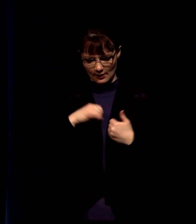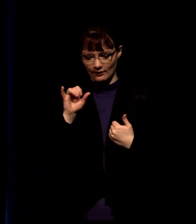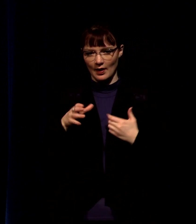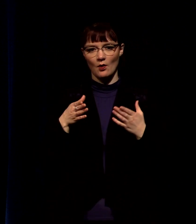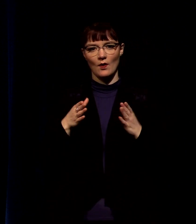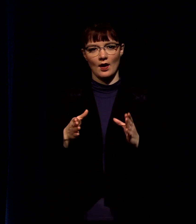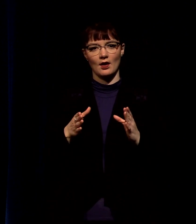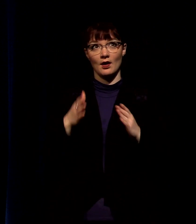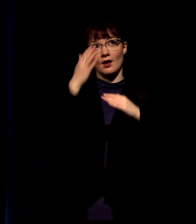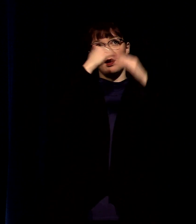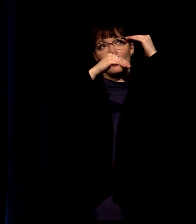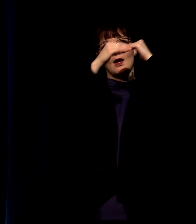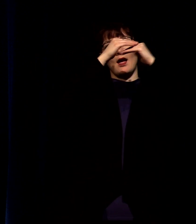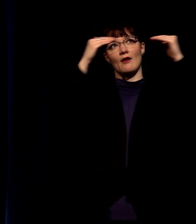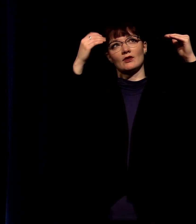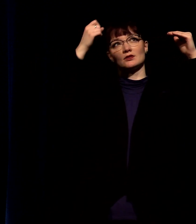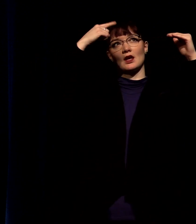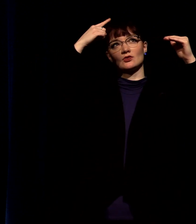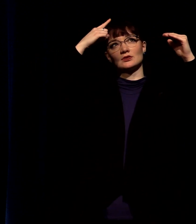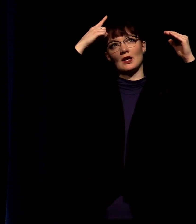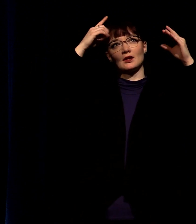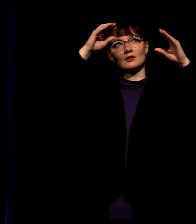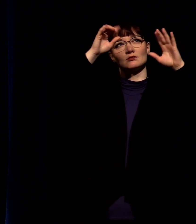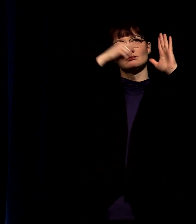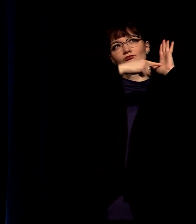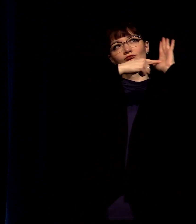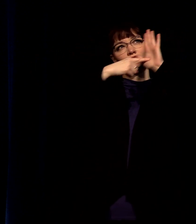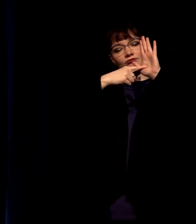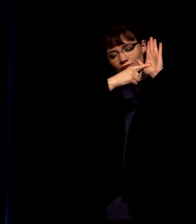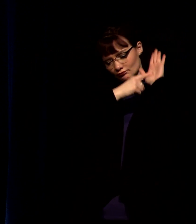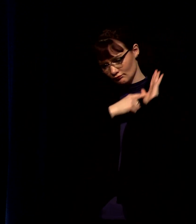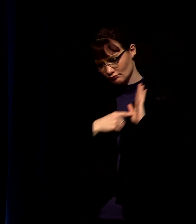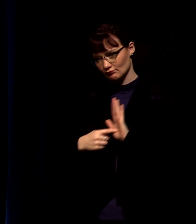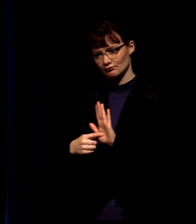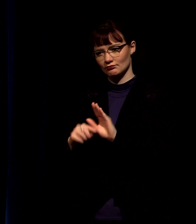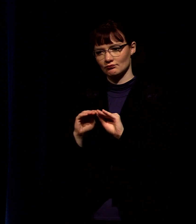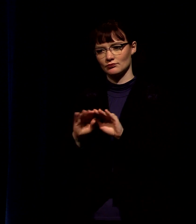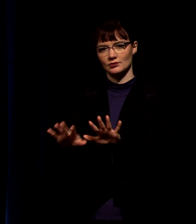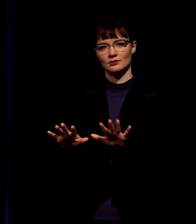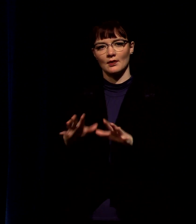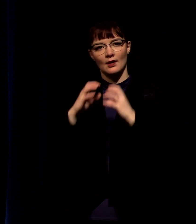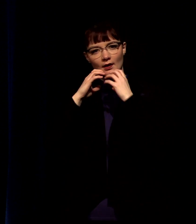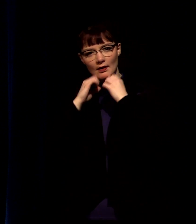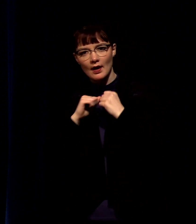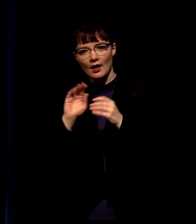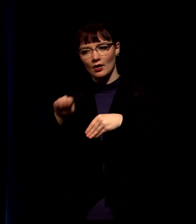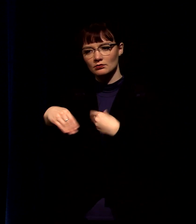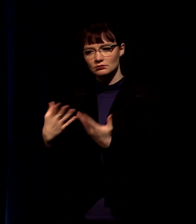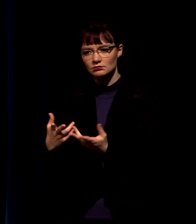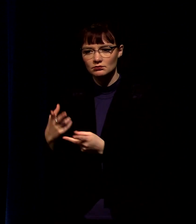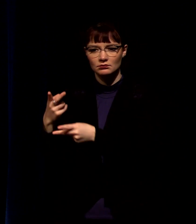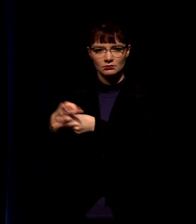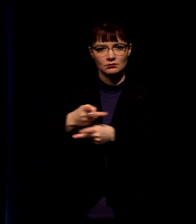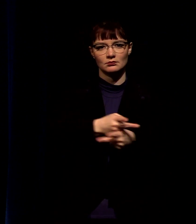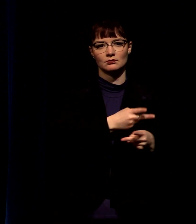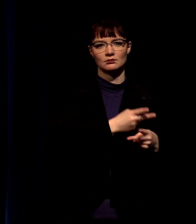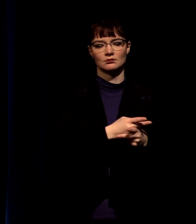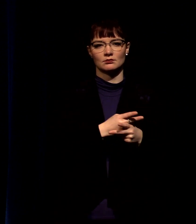to your earthly reality influence care bring peace on earth as it is in heaven